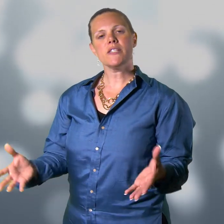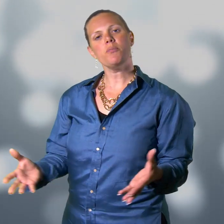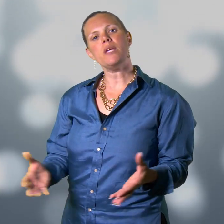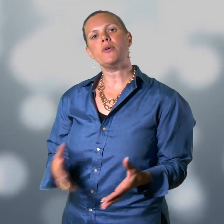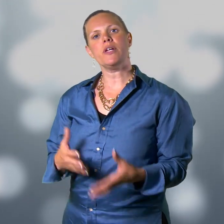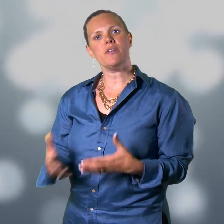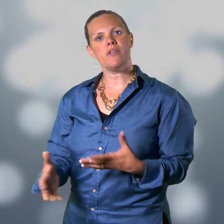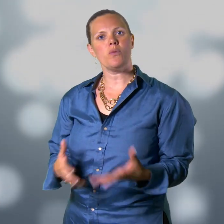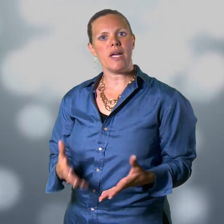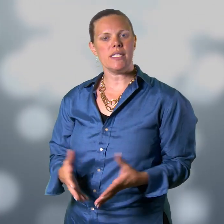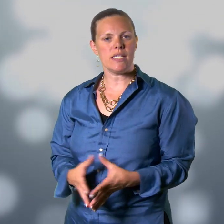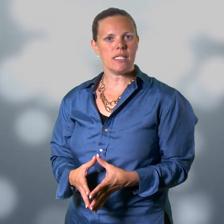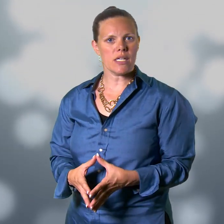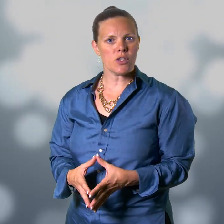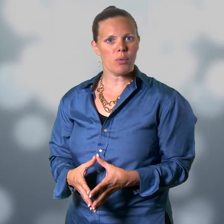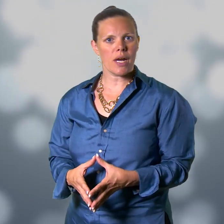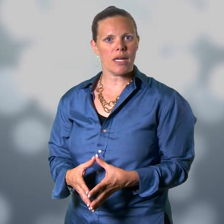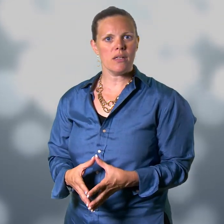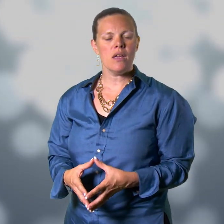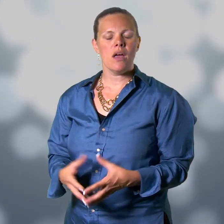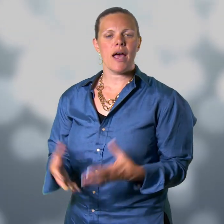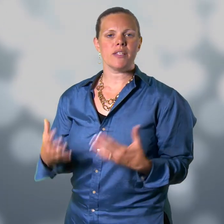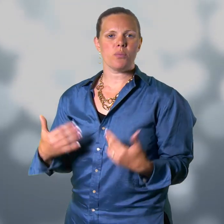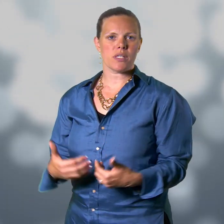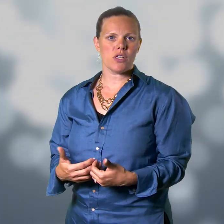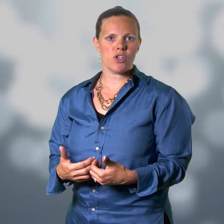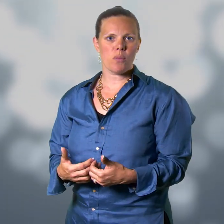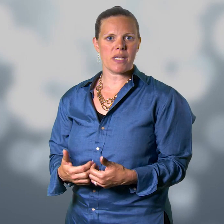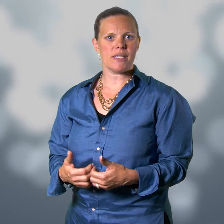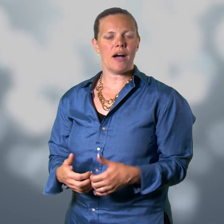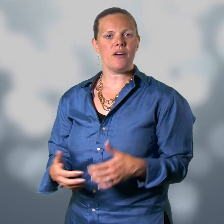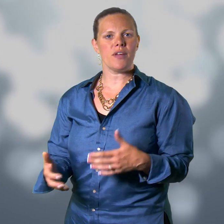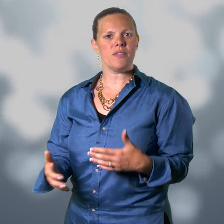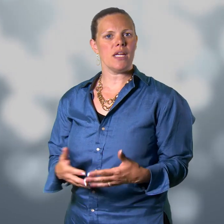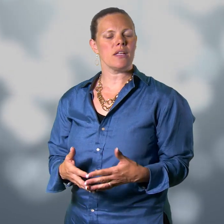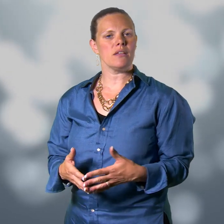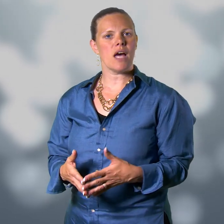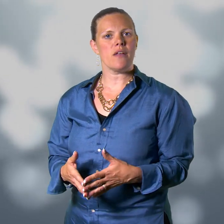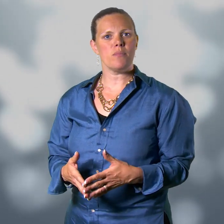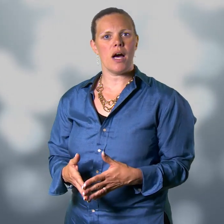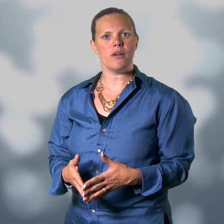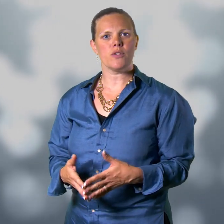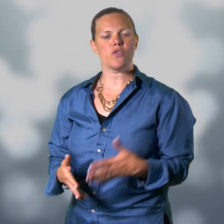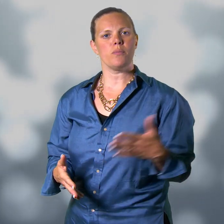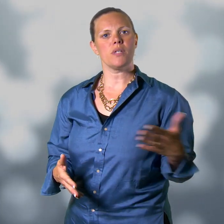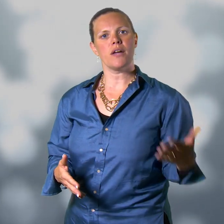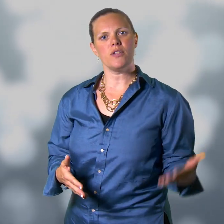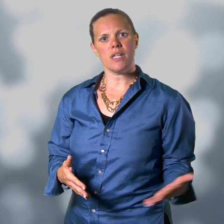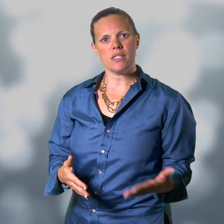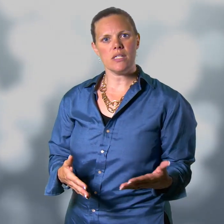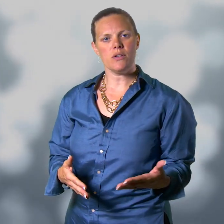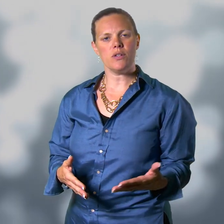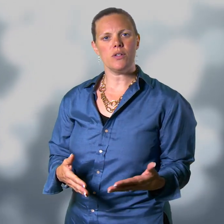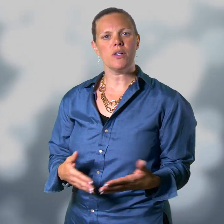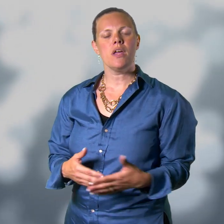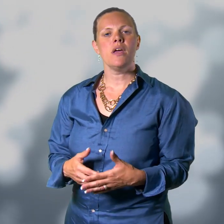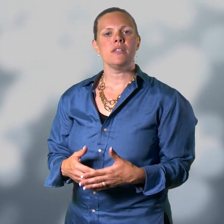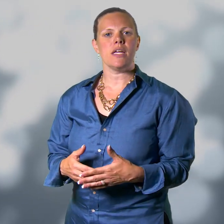of people have given ways to teach the brain. As a practitioner myself, I've taken a lot of the models from Dr. Dan Siegel, taken